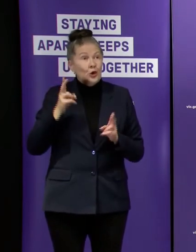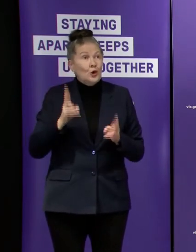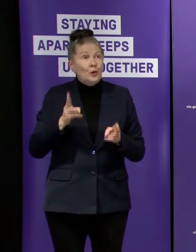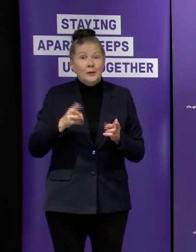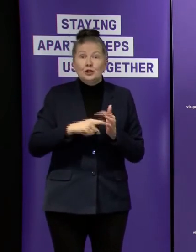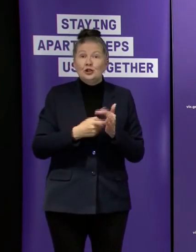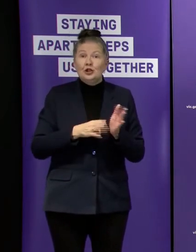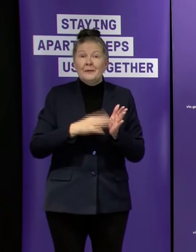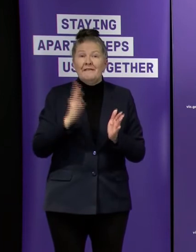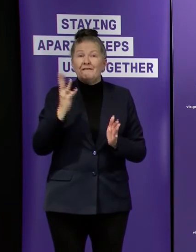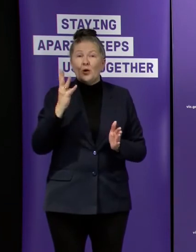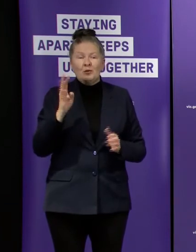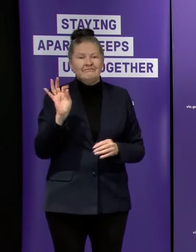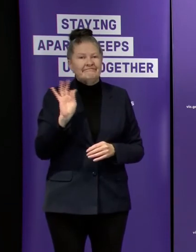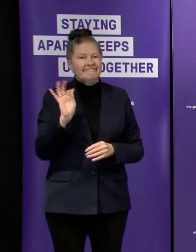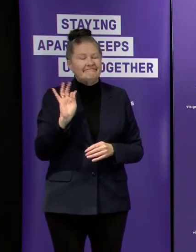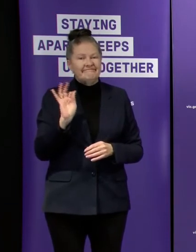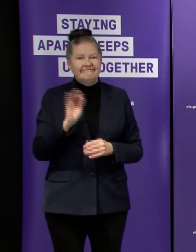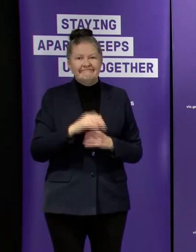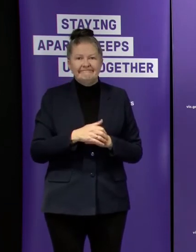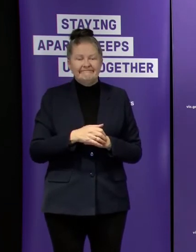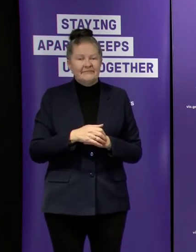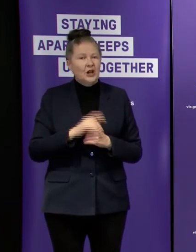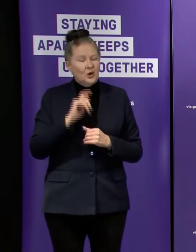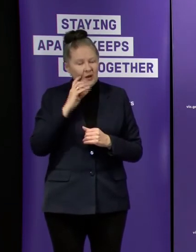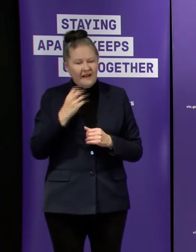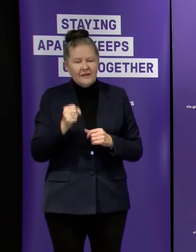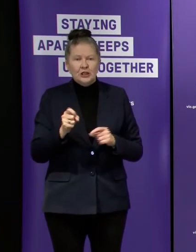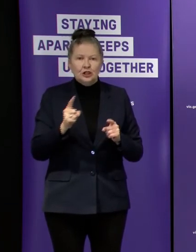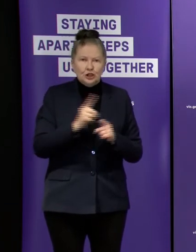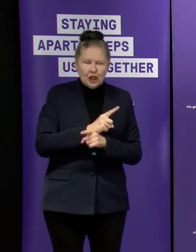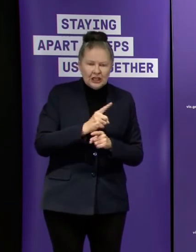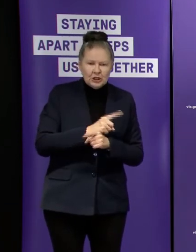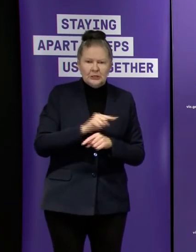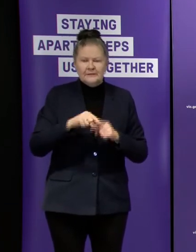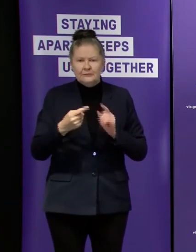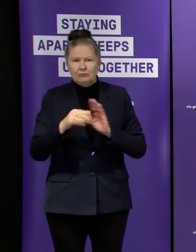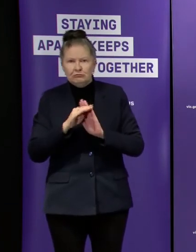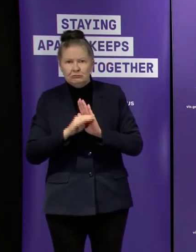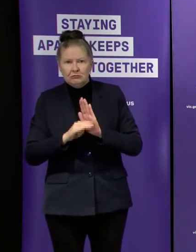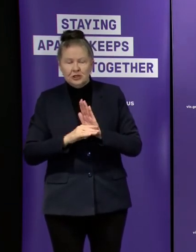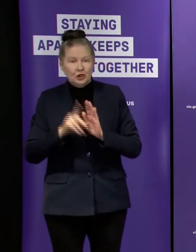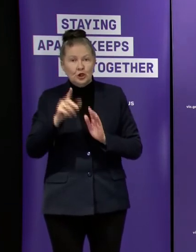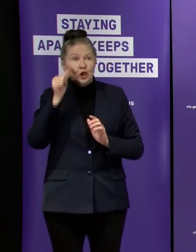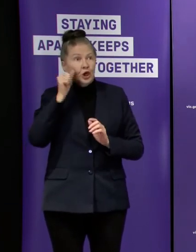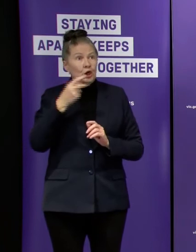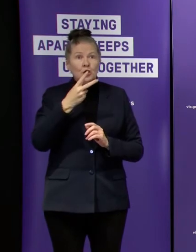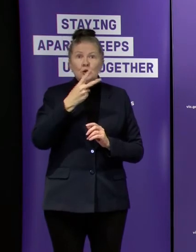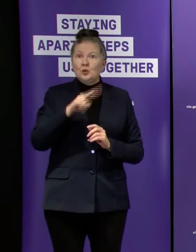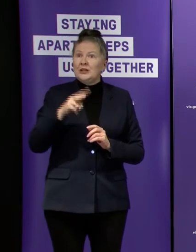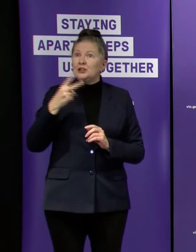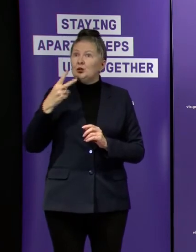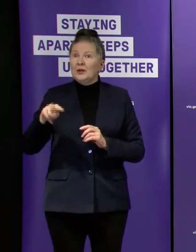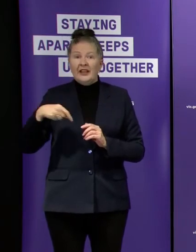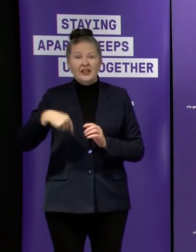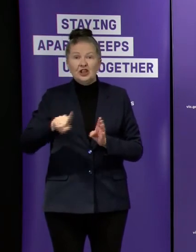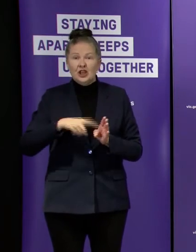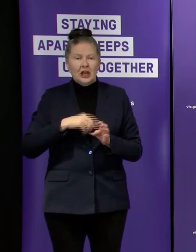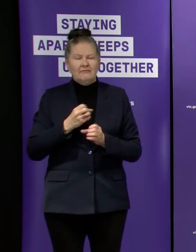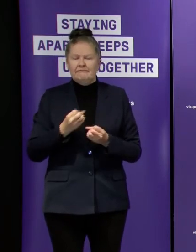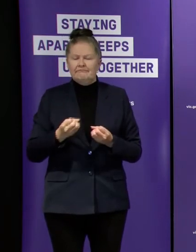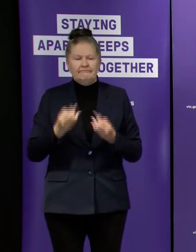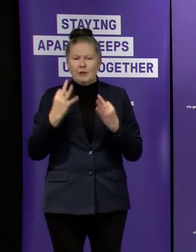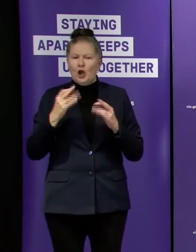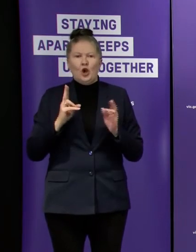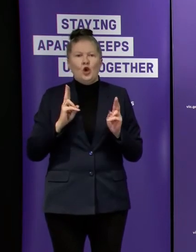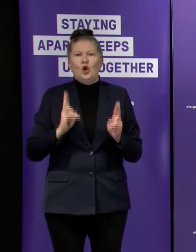there'll be restrictions there'll be changes there'll be modifications of one sort or another because nothing about 2020 is uh normal and just